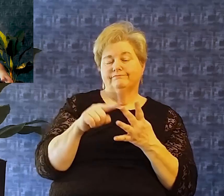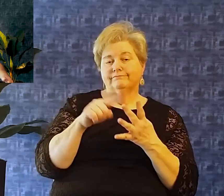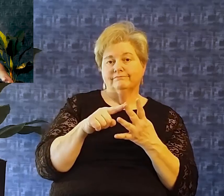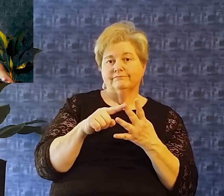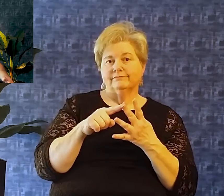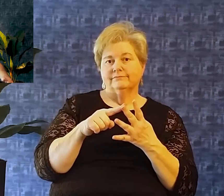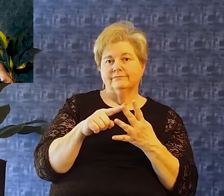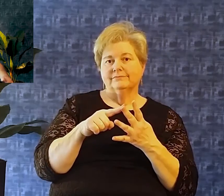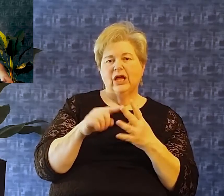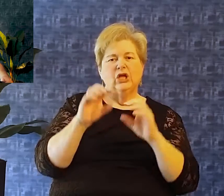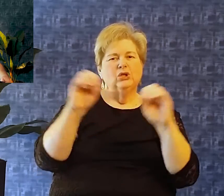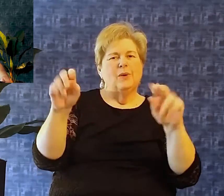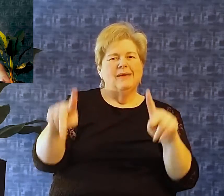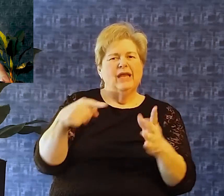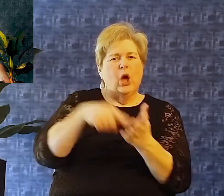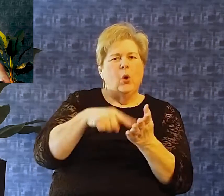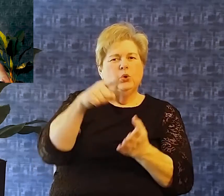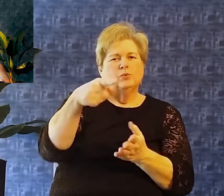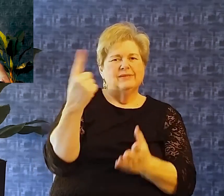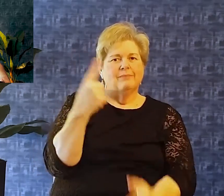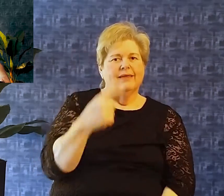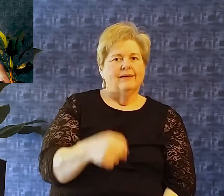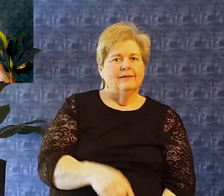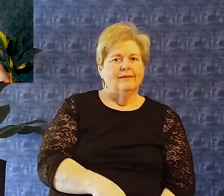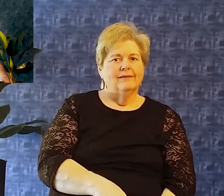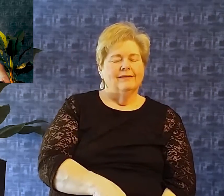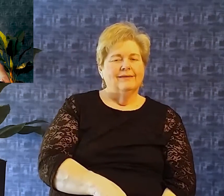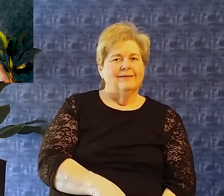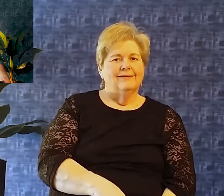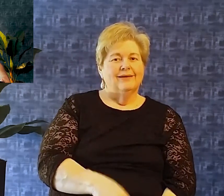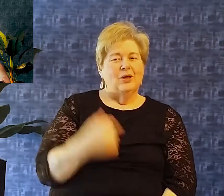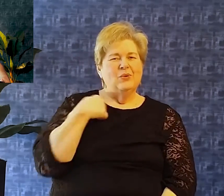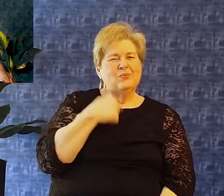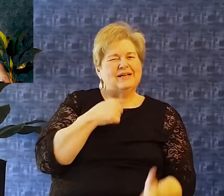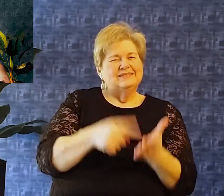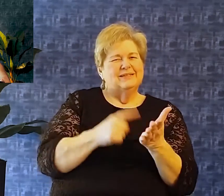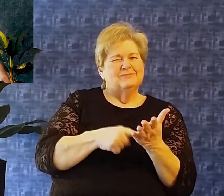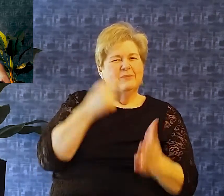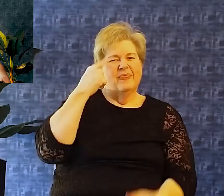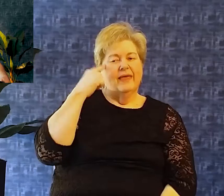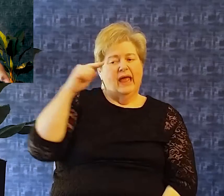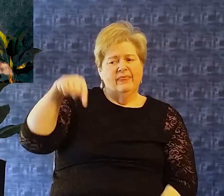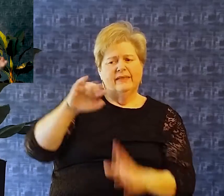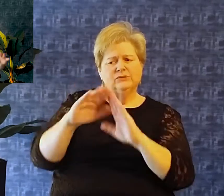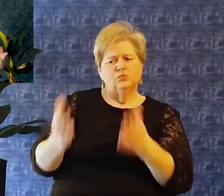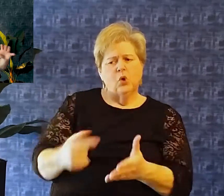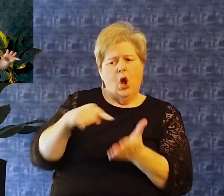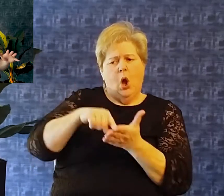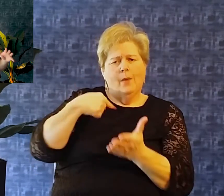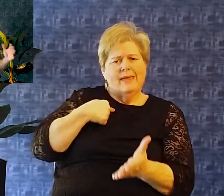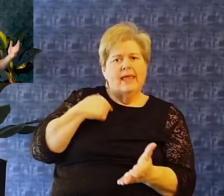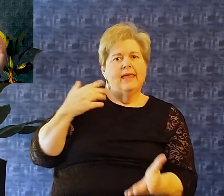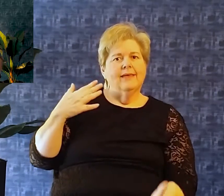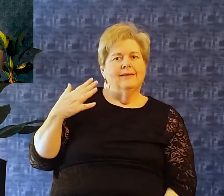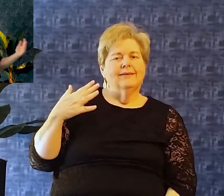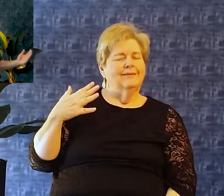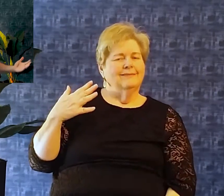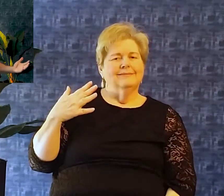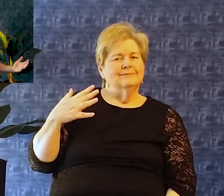Number two No one owes you anything We sometimes wrongly believe That this world owes us something